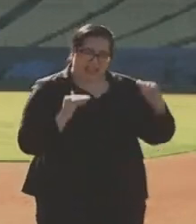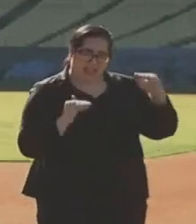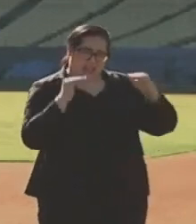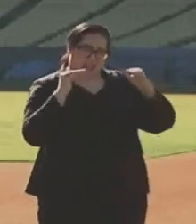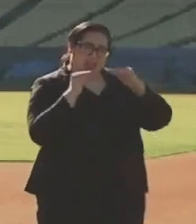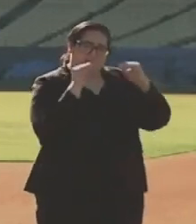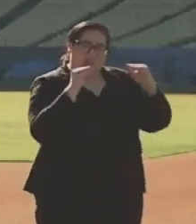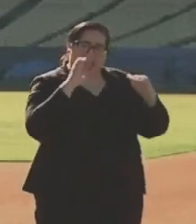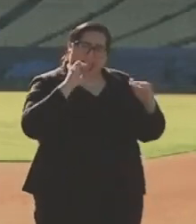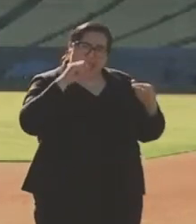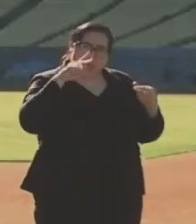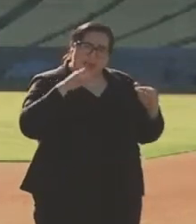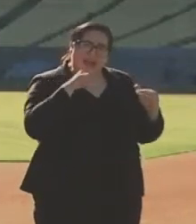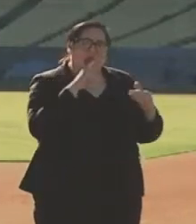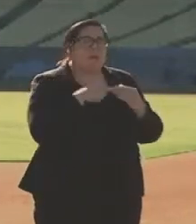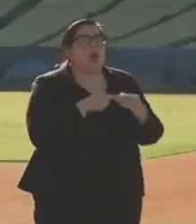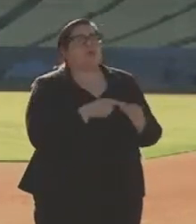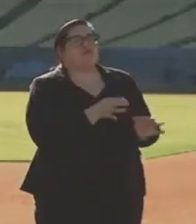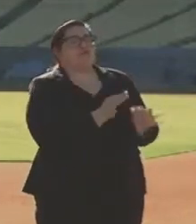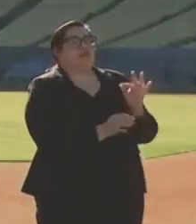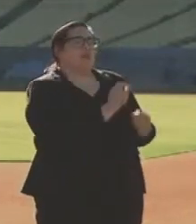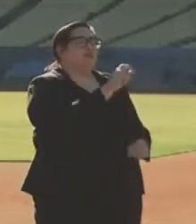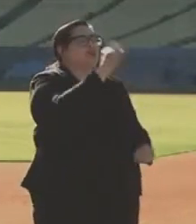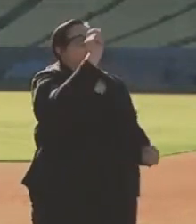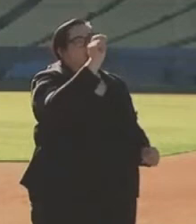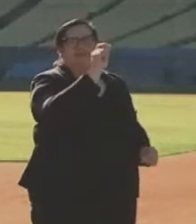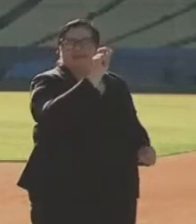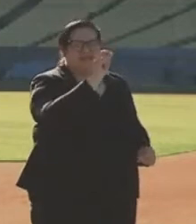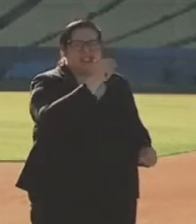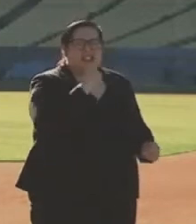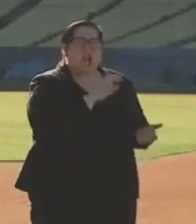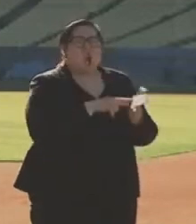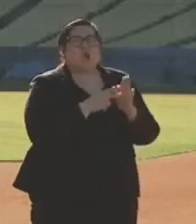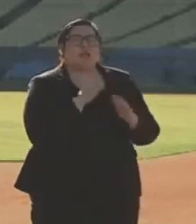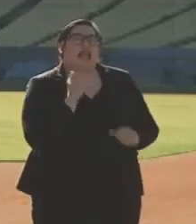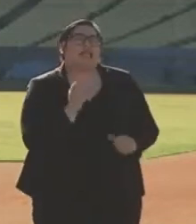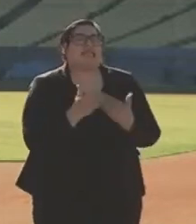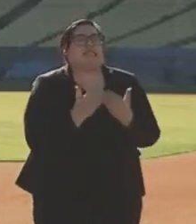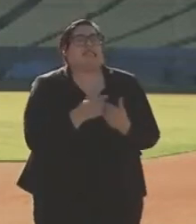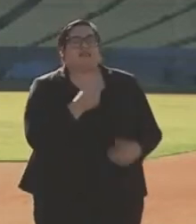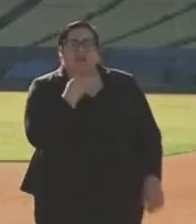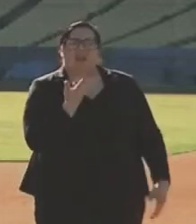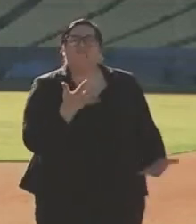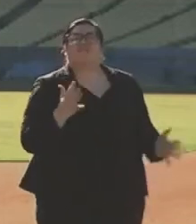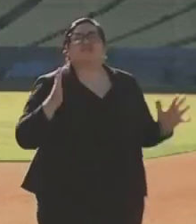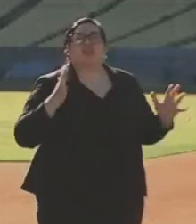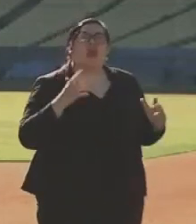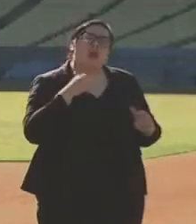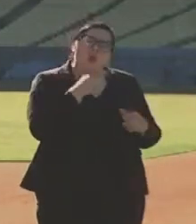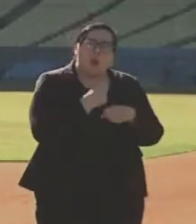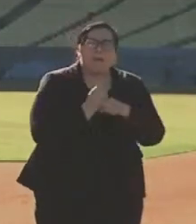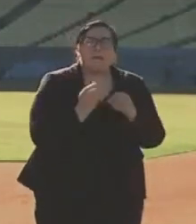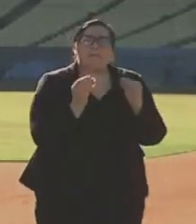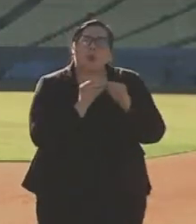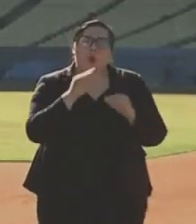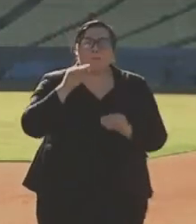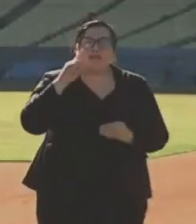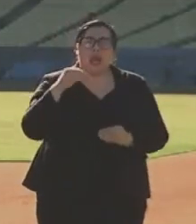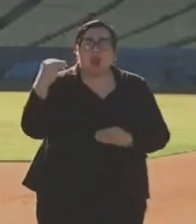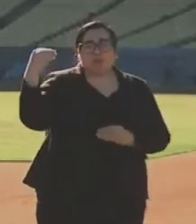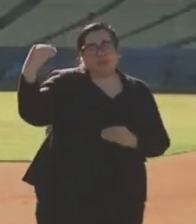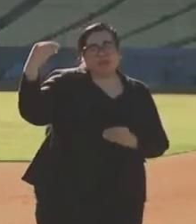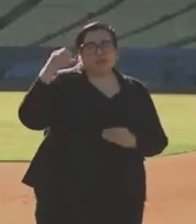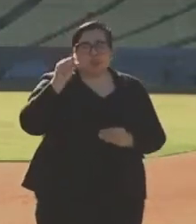checking off a box. It's just, isn't a word that you punch up because you want to create more media posts for yourselves.